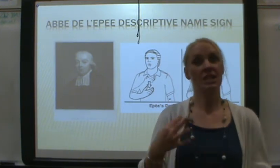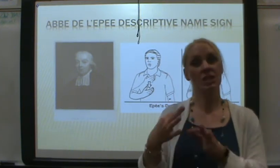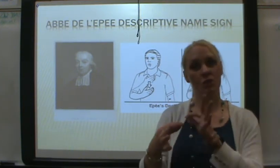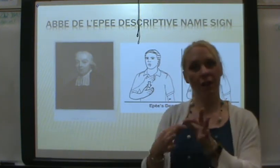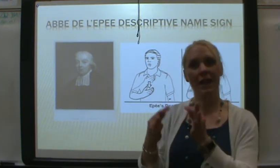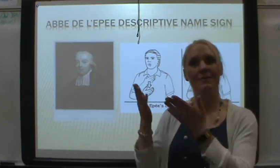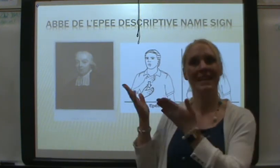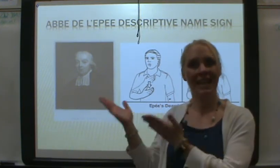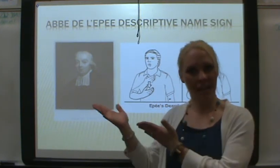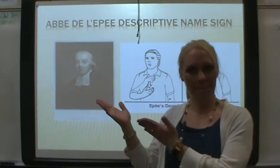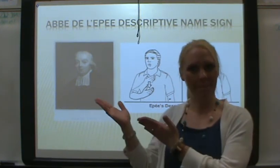described him.